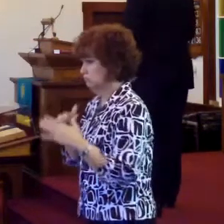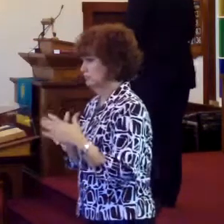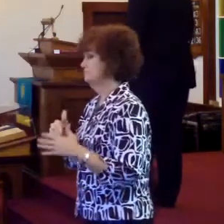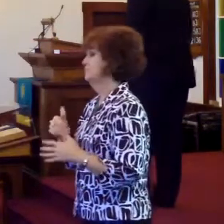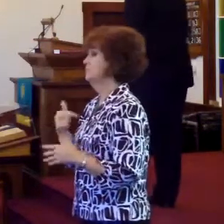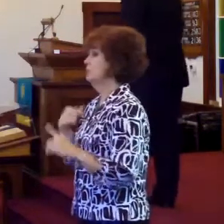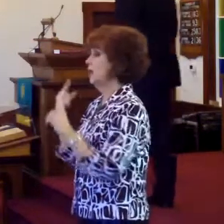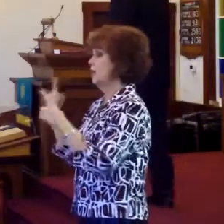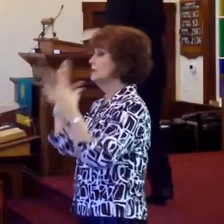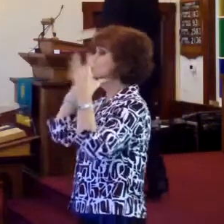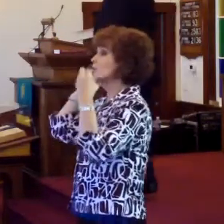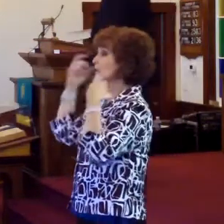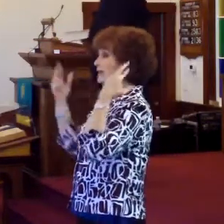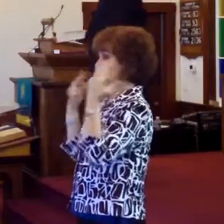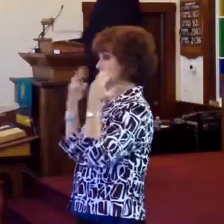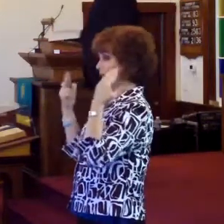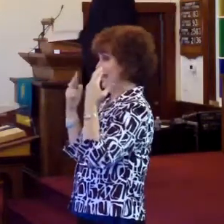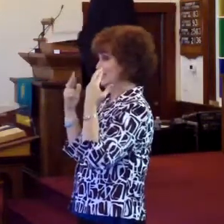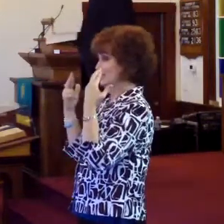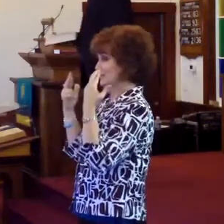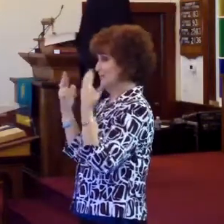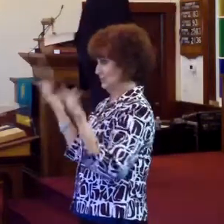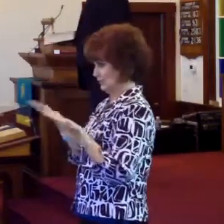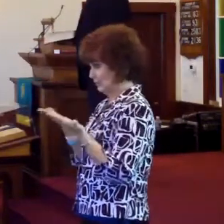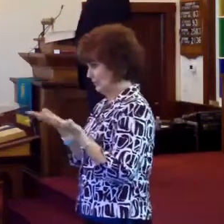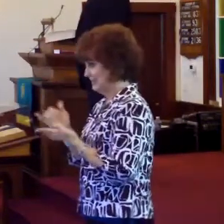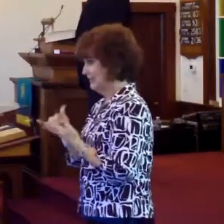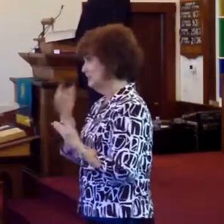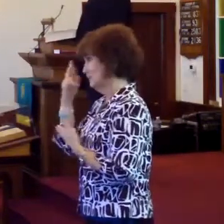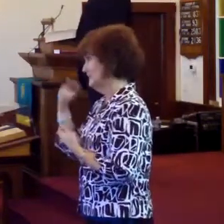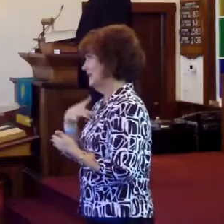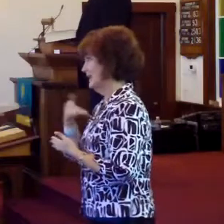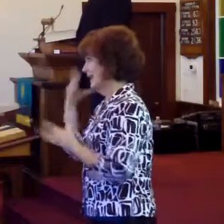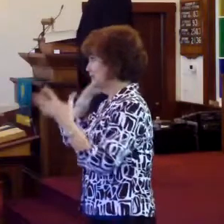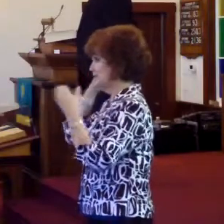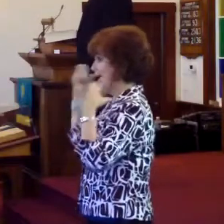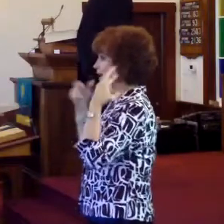I went to a revival service one night. That's why I like having revival services.